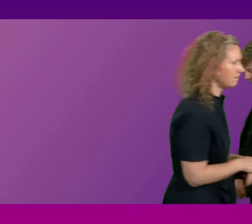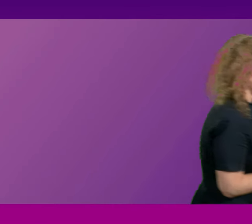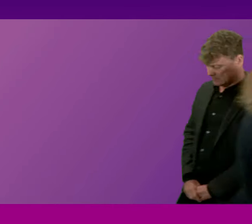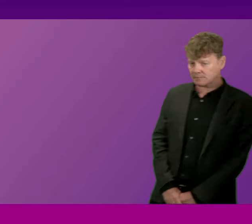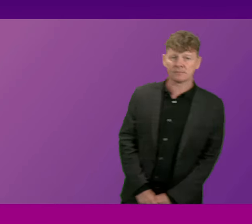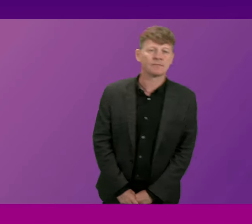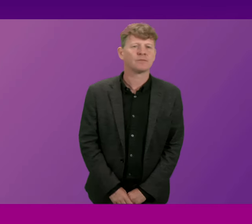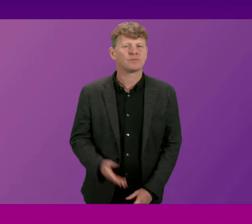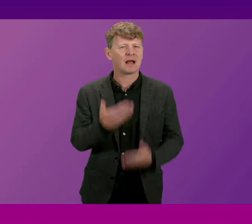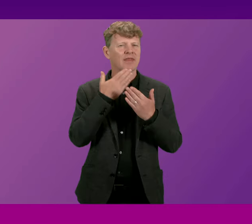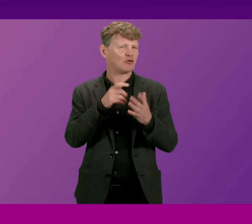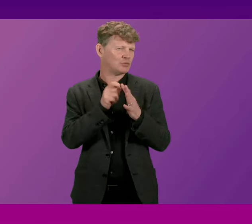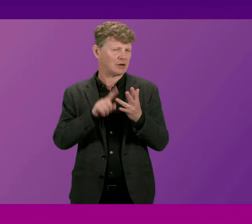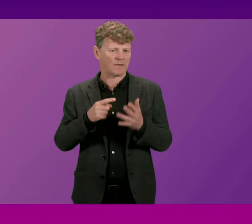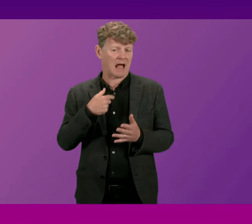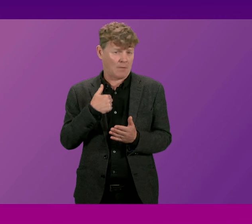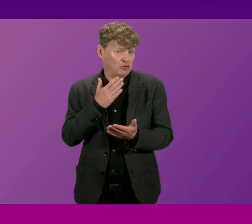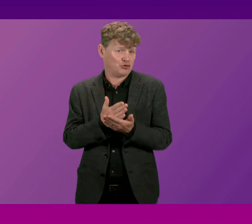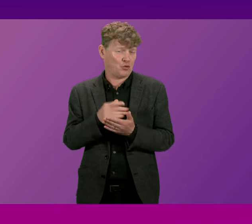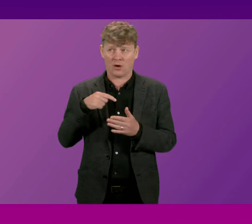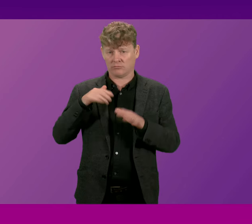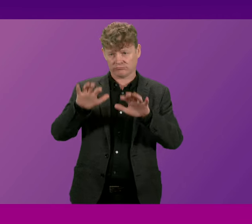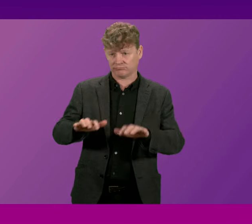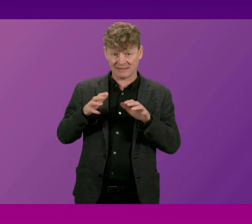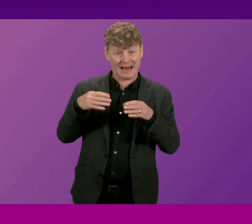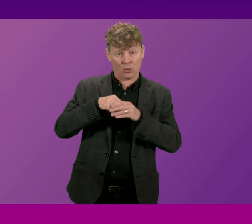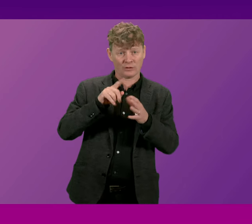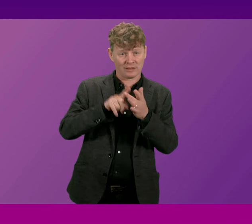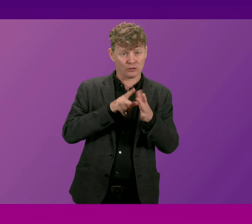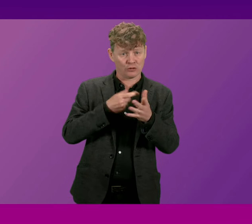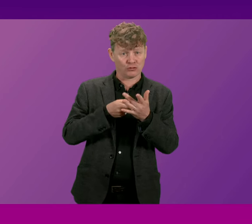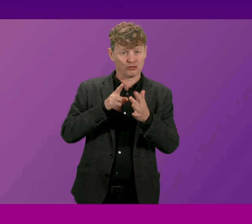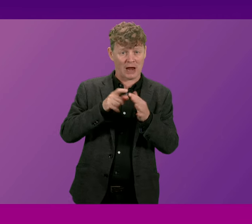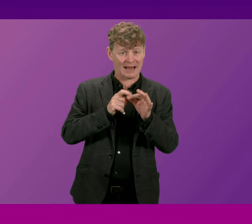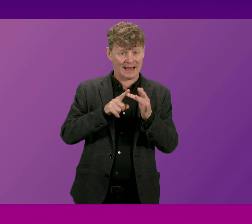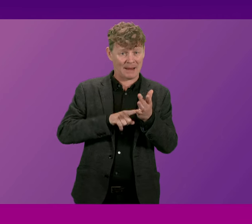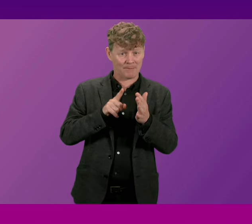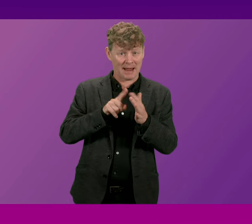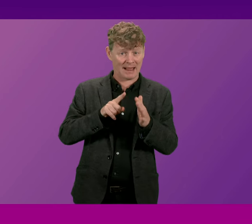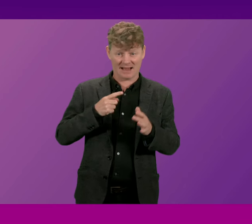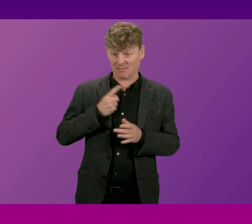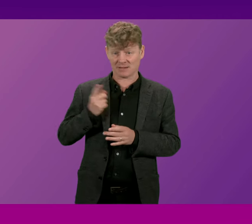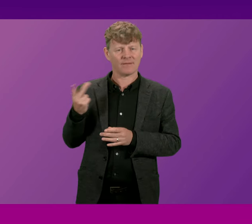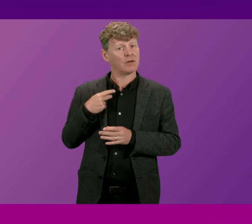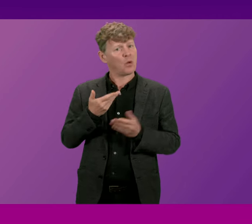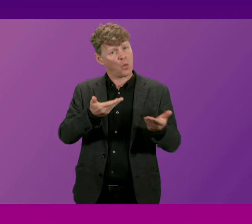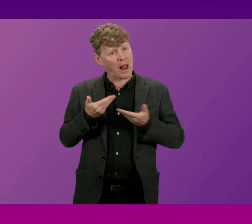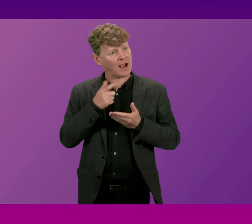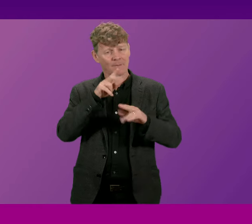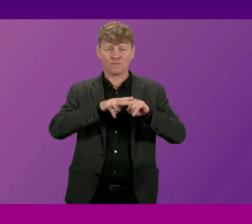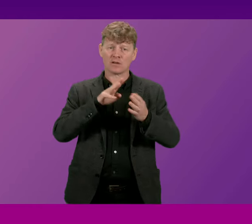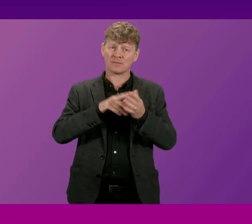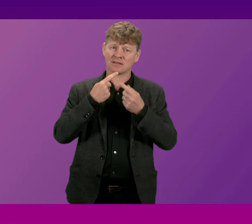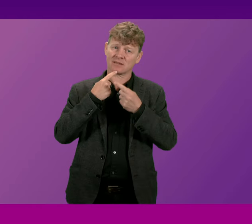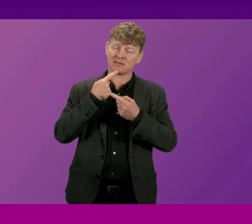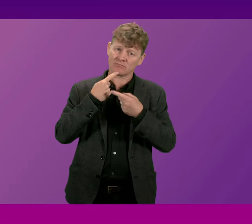Presidenting Officer I'm sure the Chamber including Jackie Bailey will welcome the First Minister's comments around the 4